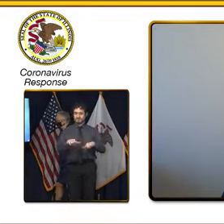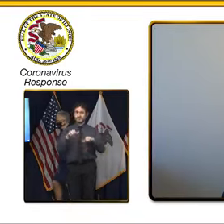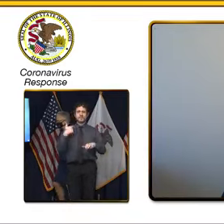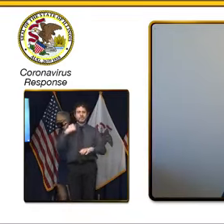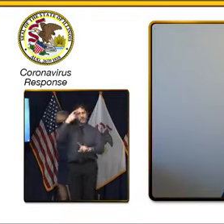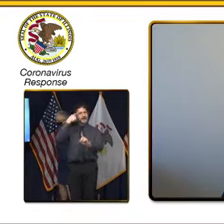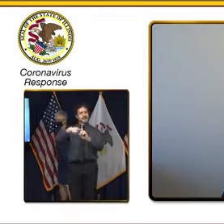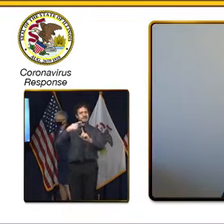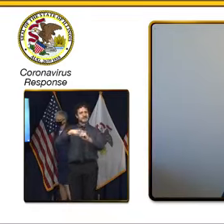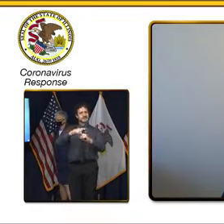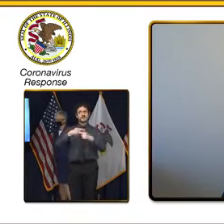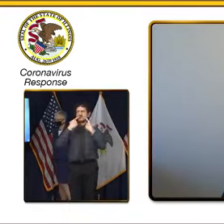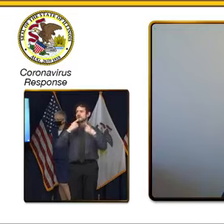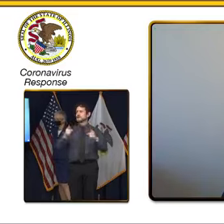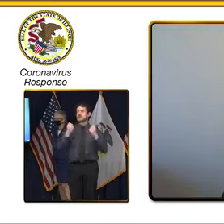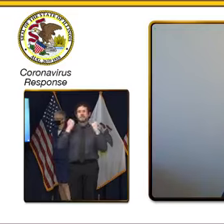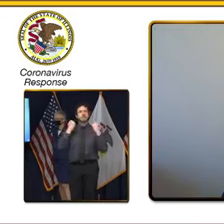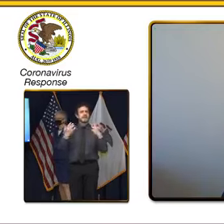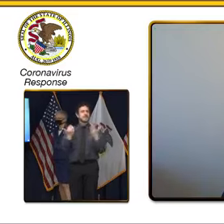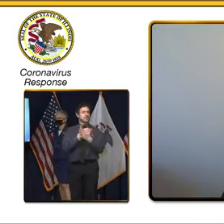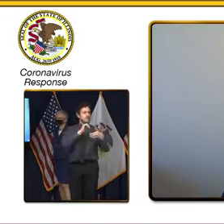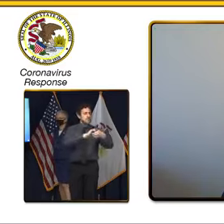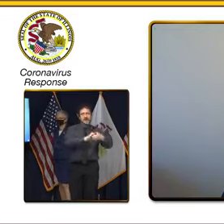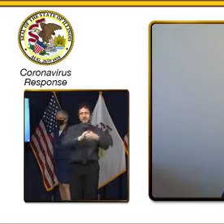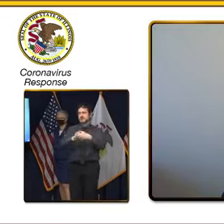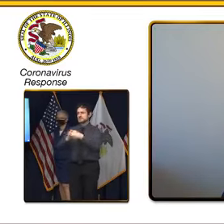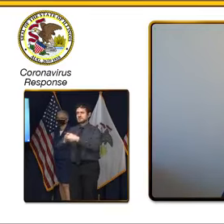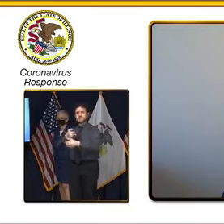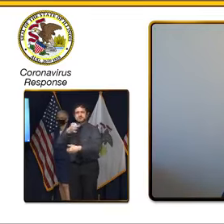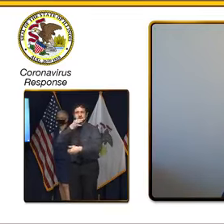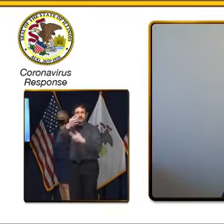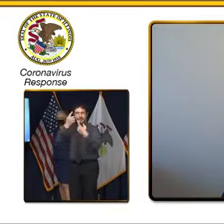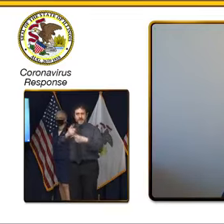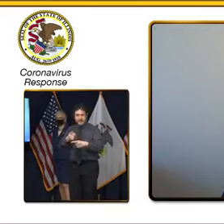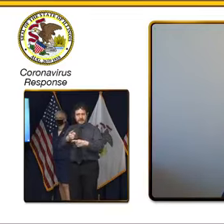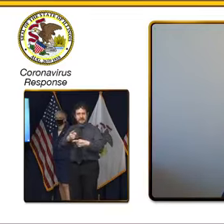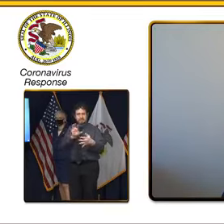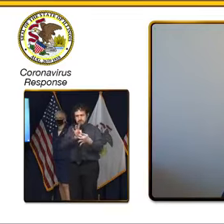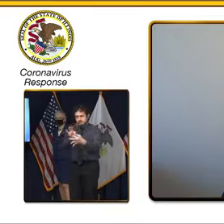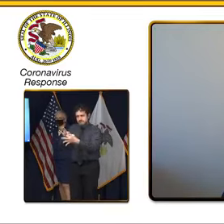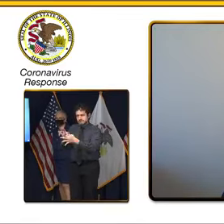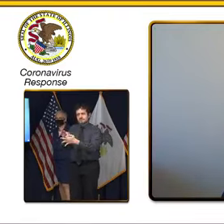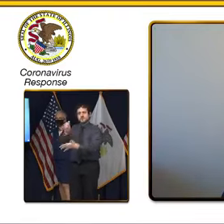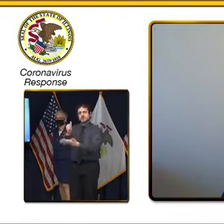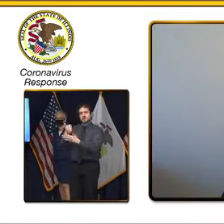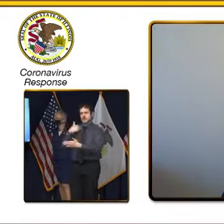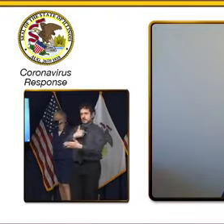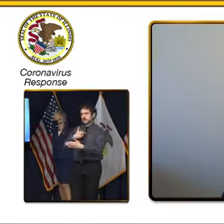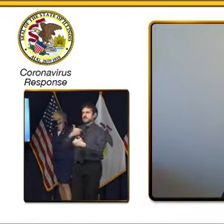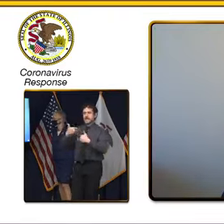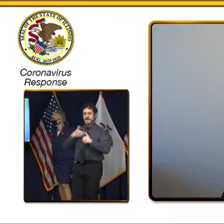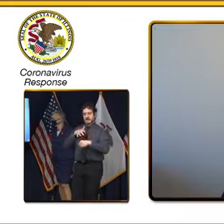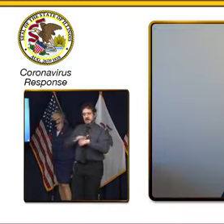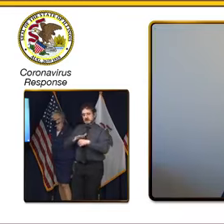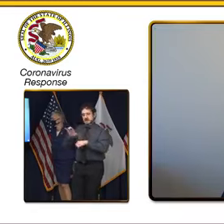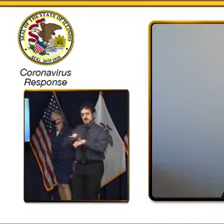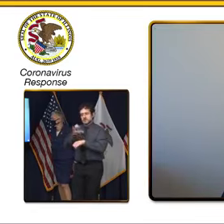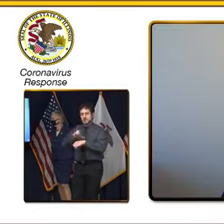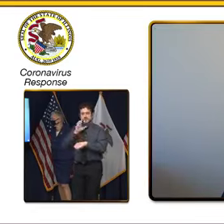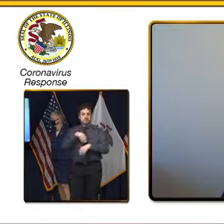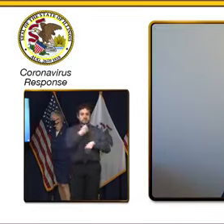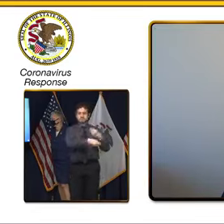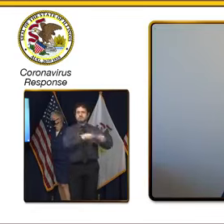optimistic about announcing many new partnerships in the near future to help us sustain supply to reach Illinois families.